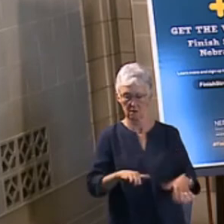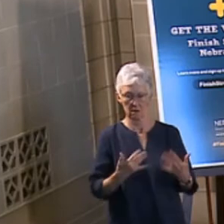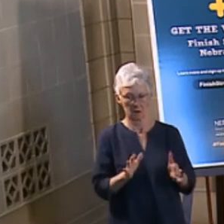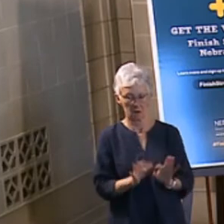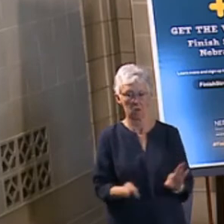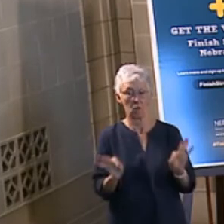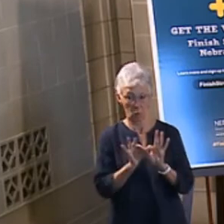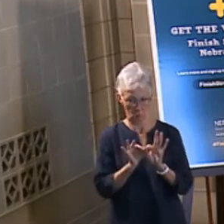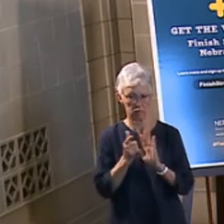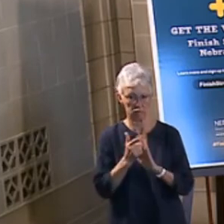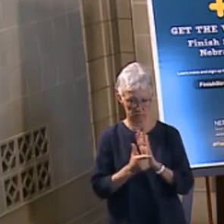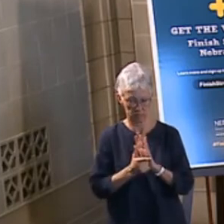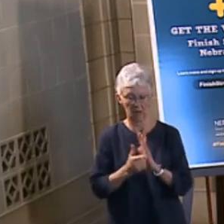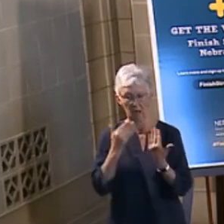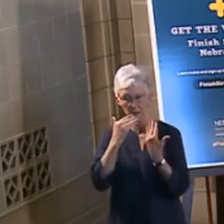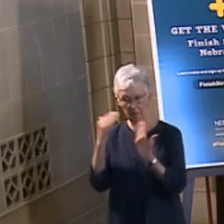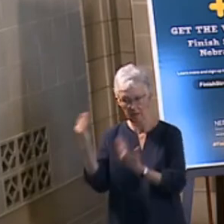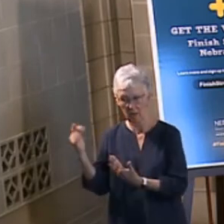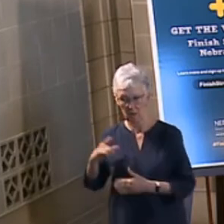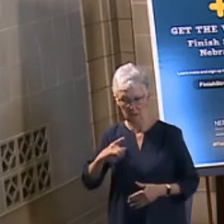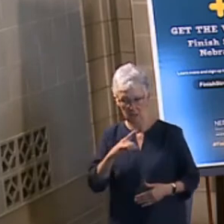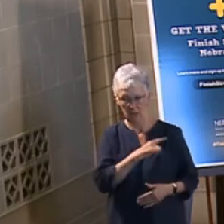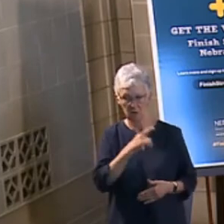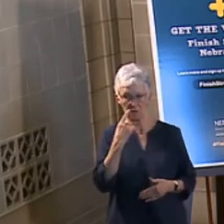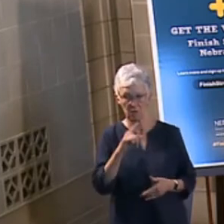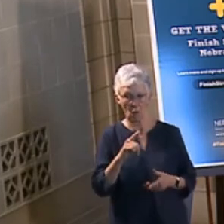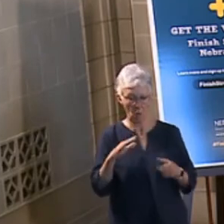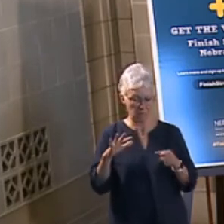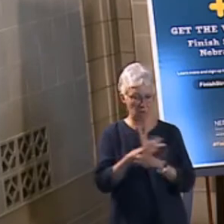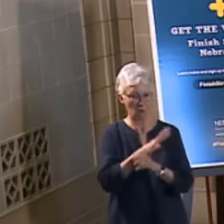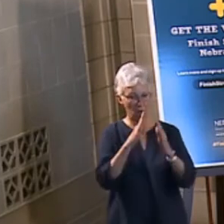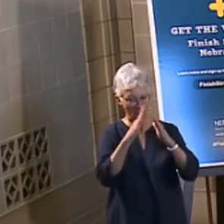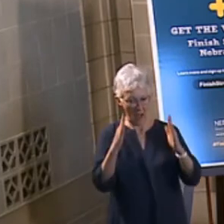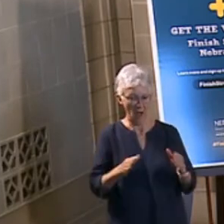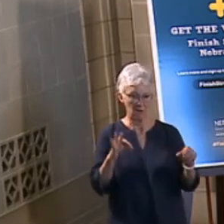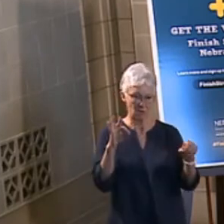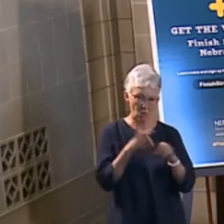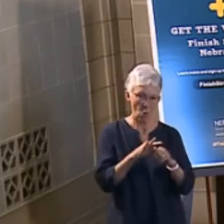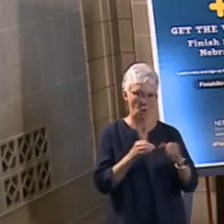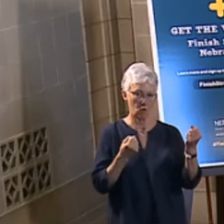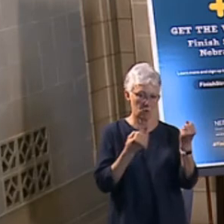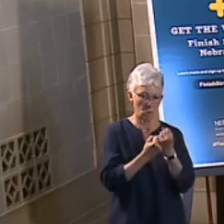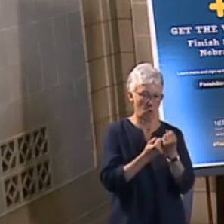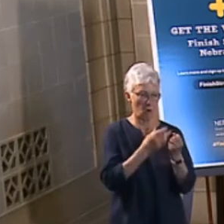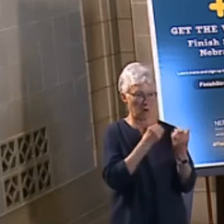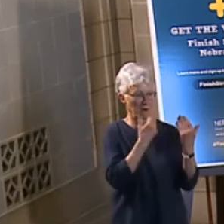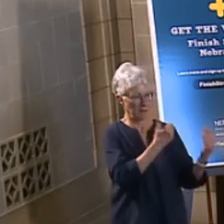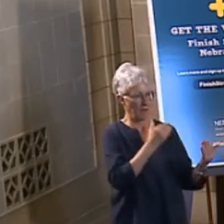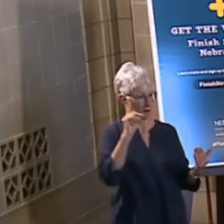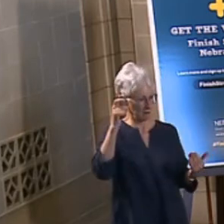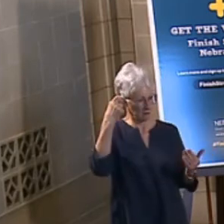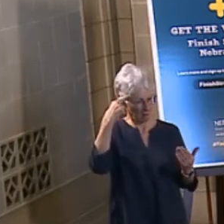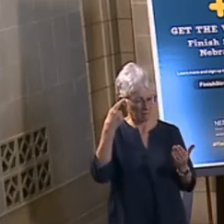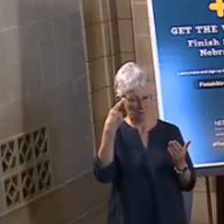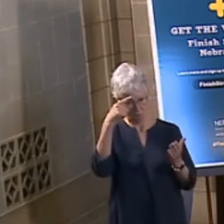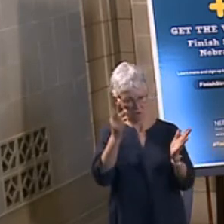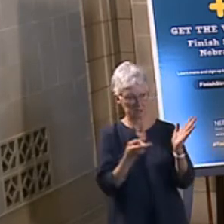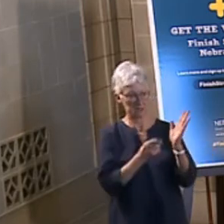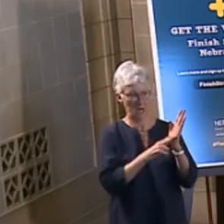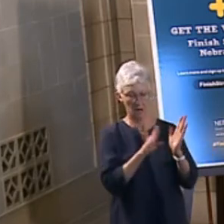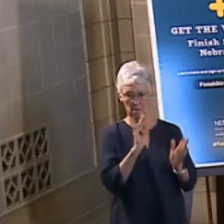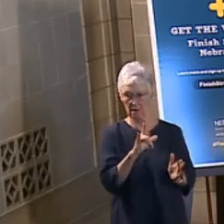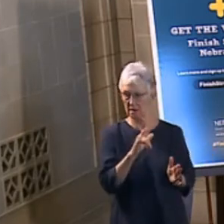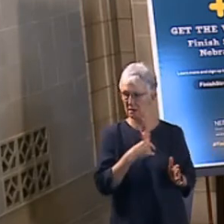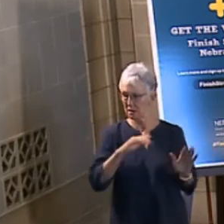to the legislature for the overwhelming approval of this measure and to Governor Ricketts for his signature here today. Thank you. And I'll